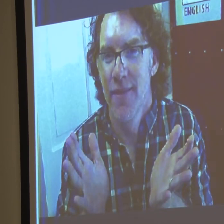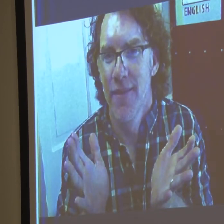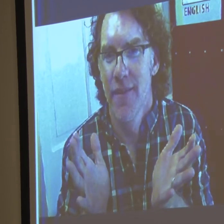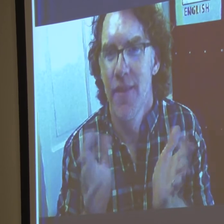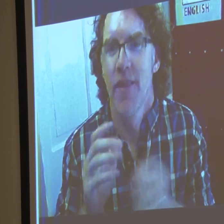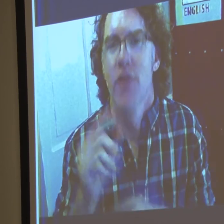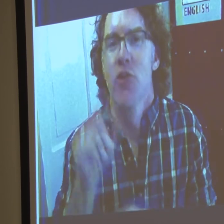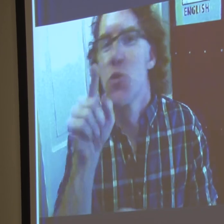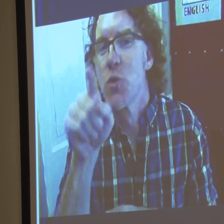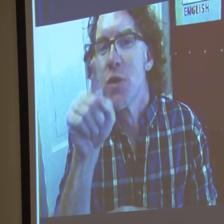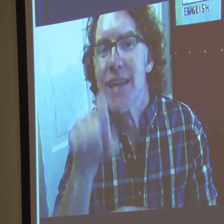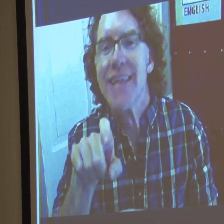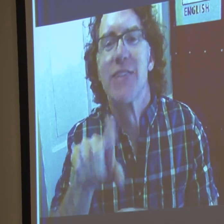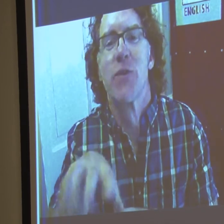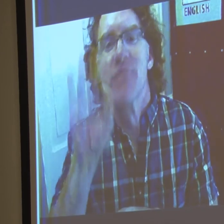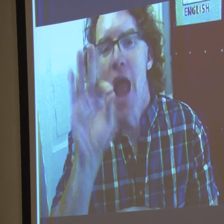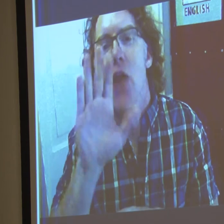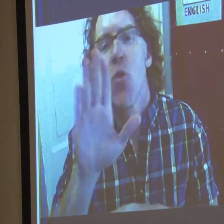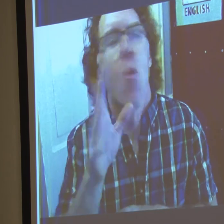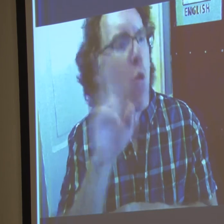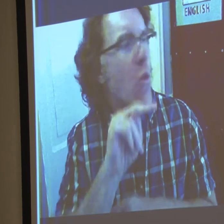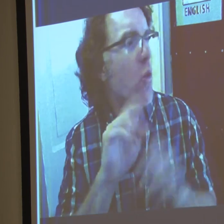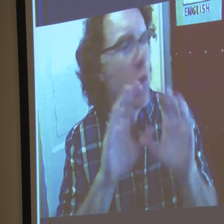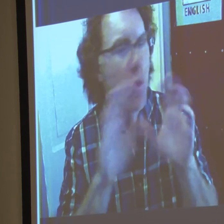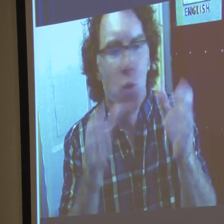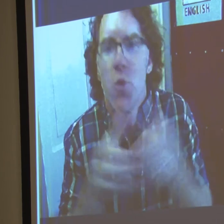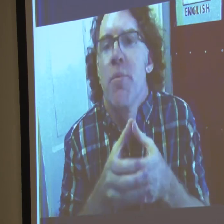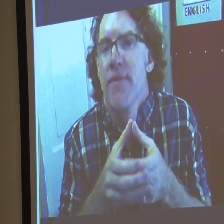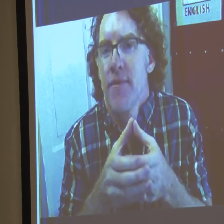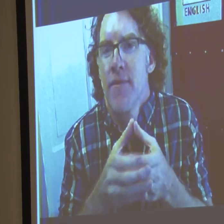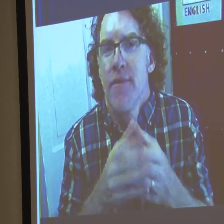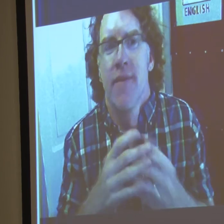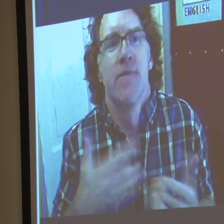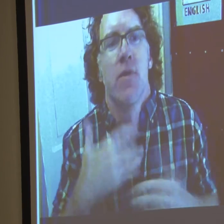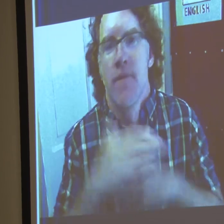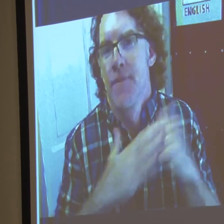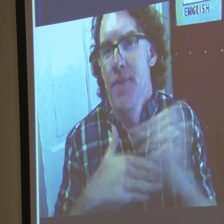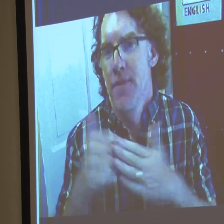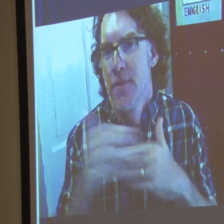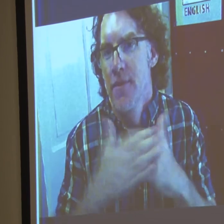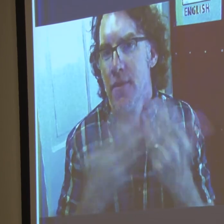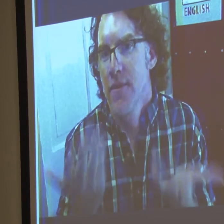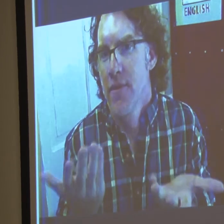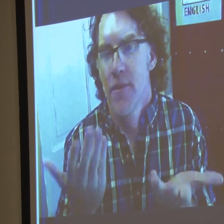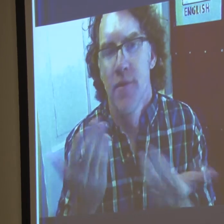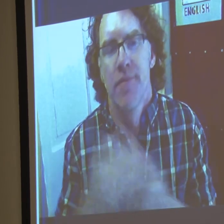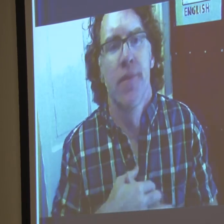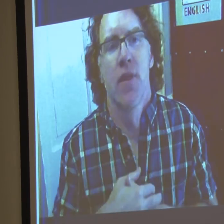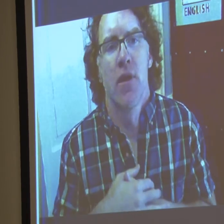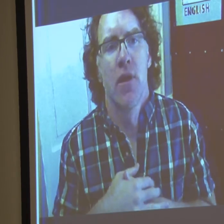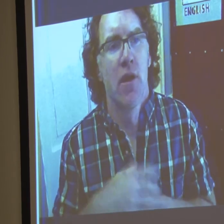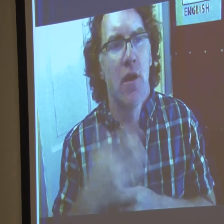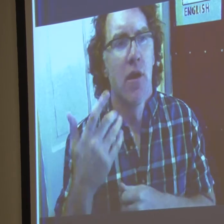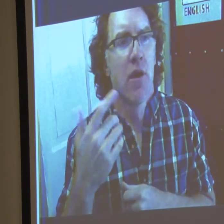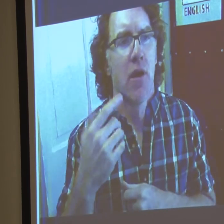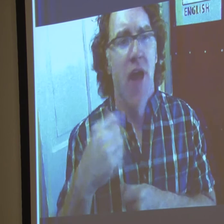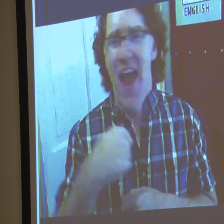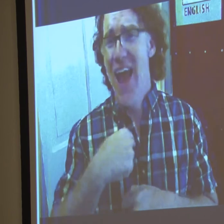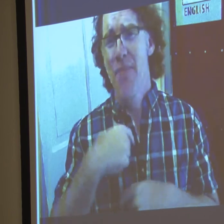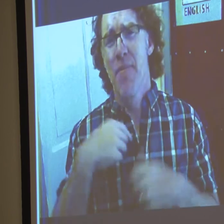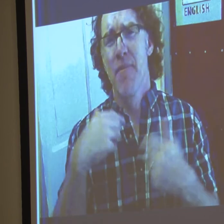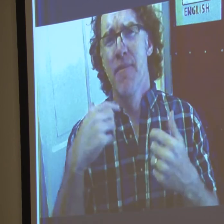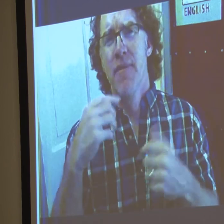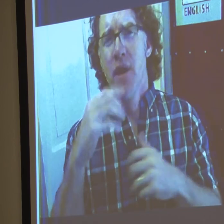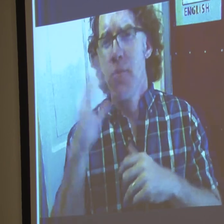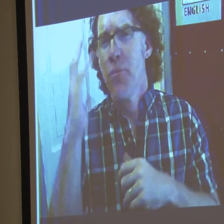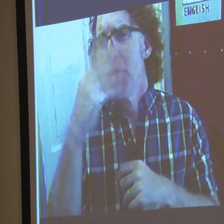Really, I feel like the point is, how do you find your own group? How do you feel comfortable? You have to feel comfortable in